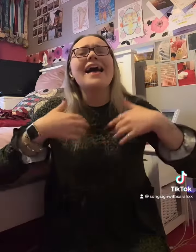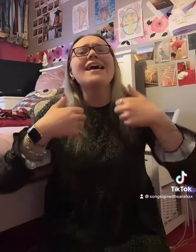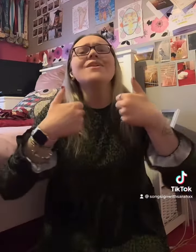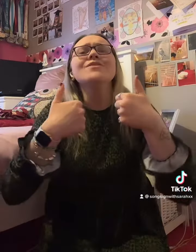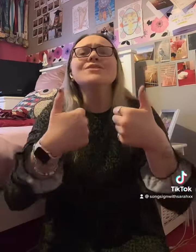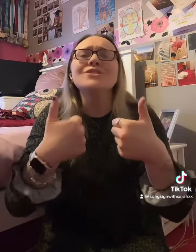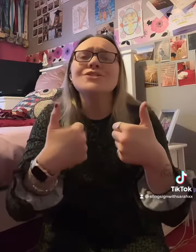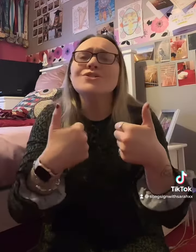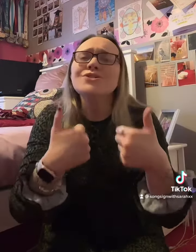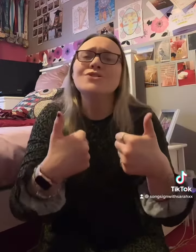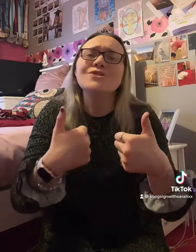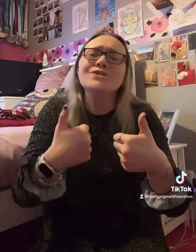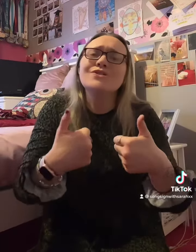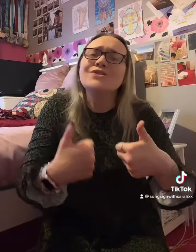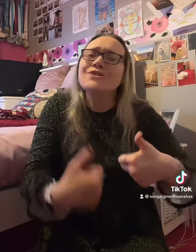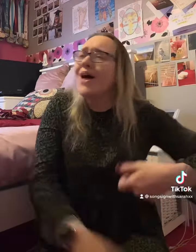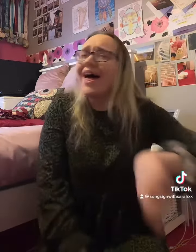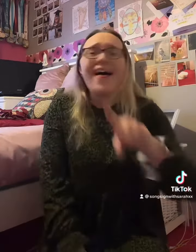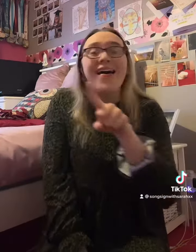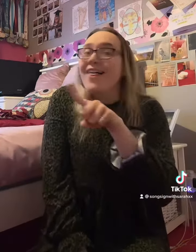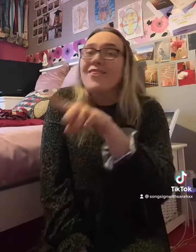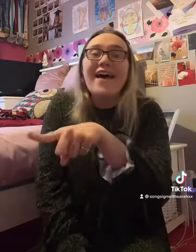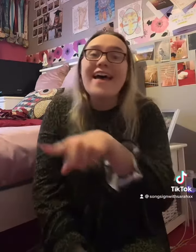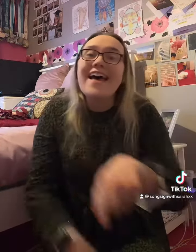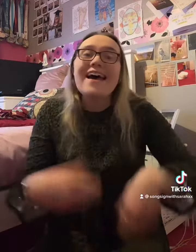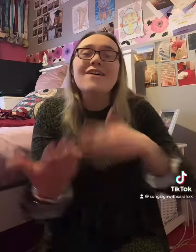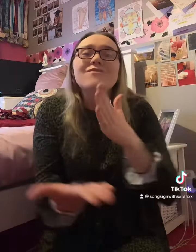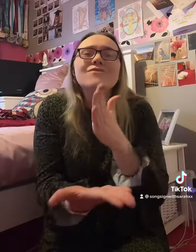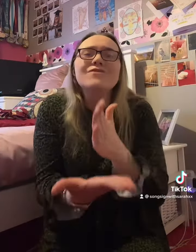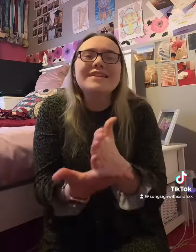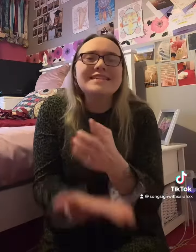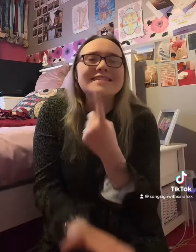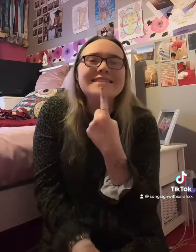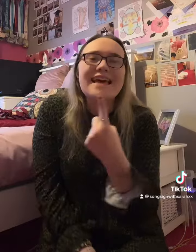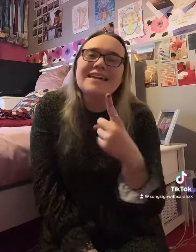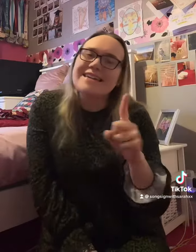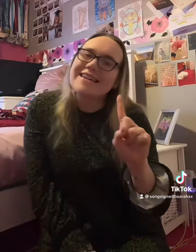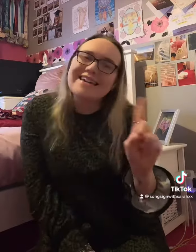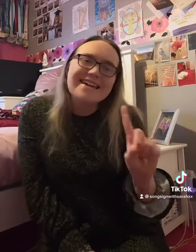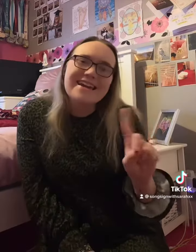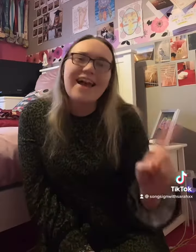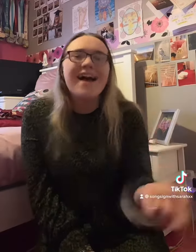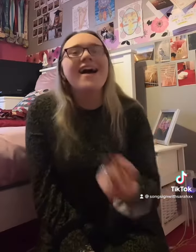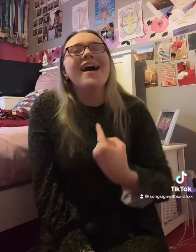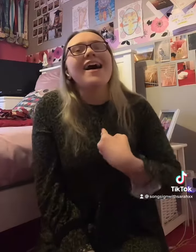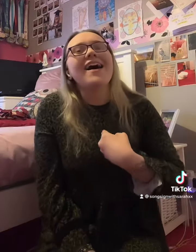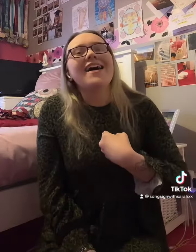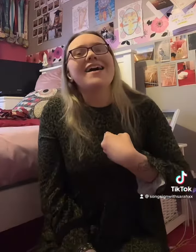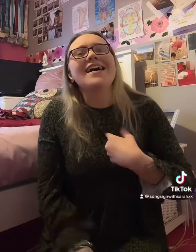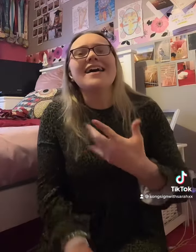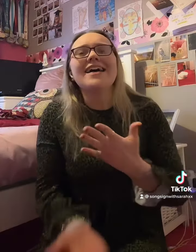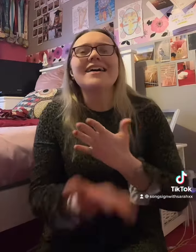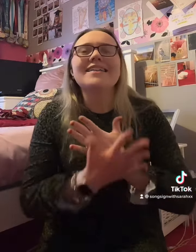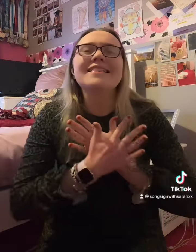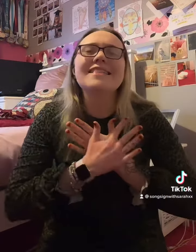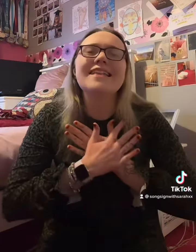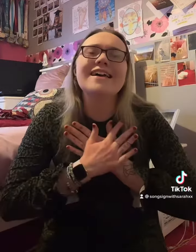do you do? They're really saying, I love